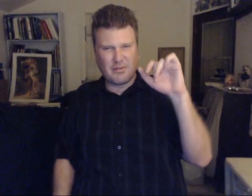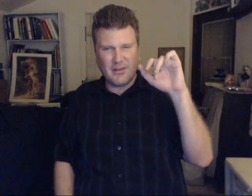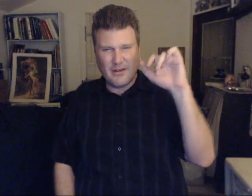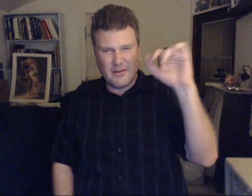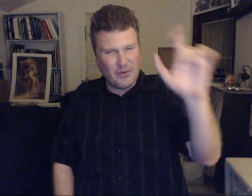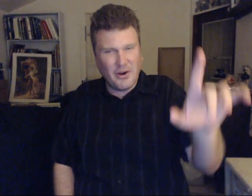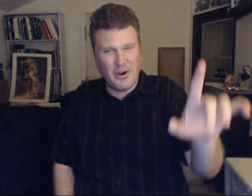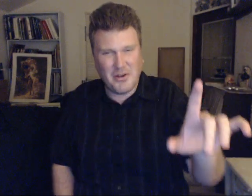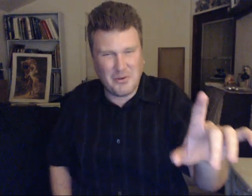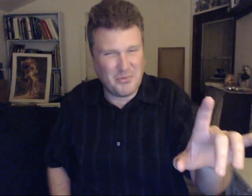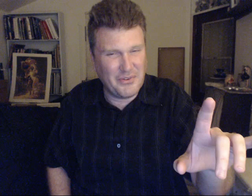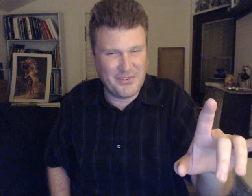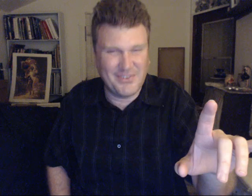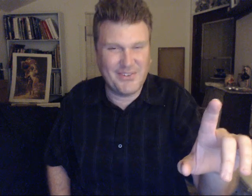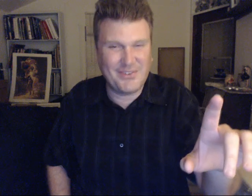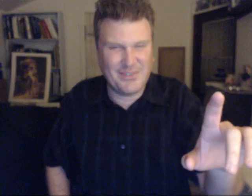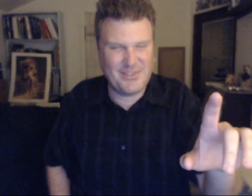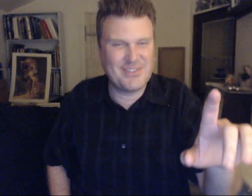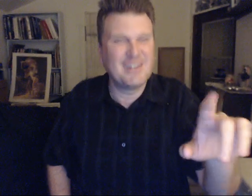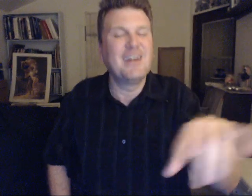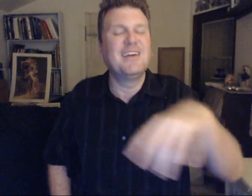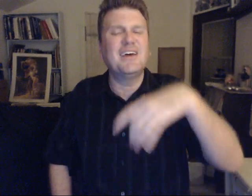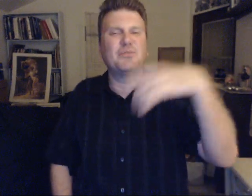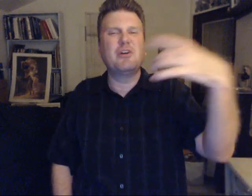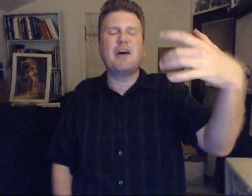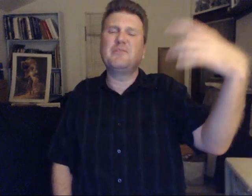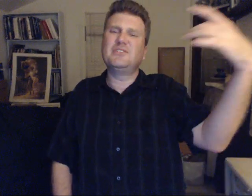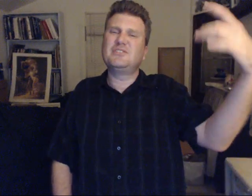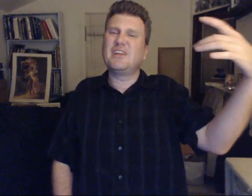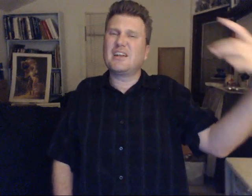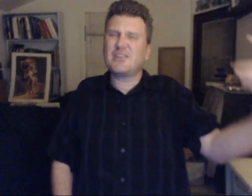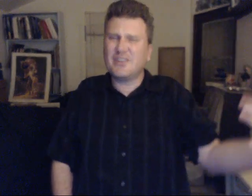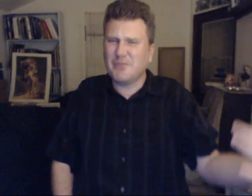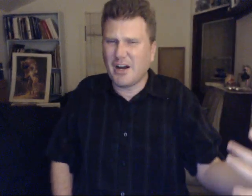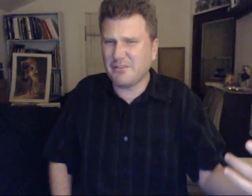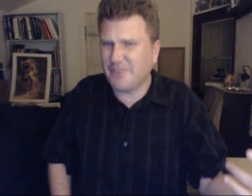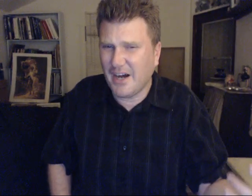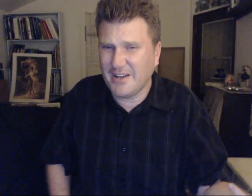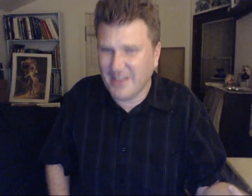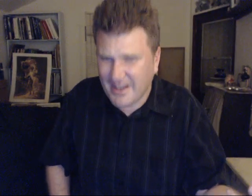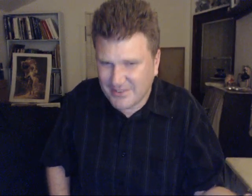You are our own. Our brothers and sisters. Yes. We have been. Genetically modified. Yes.